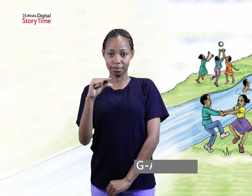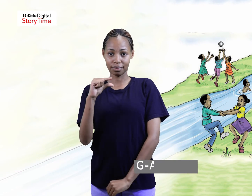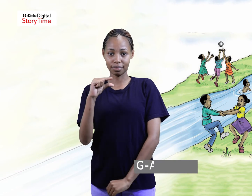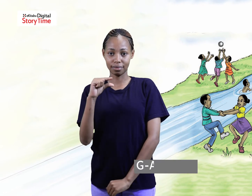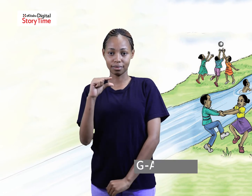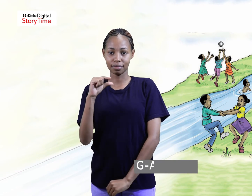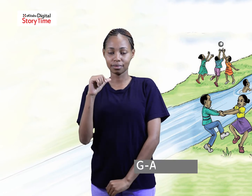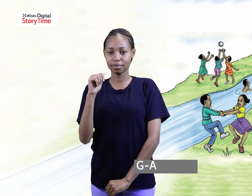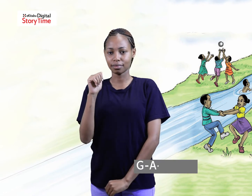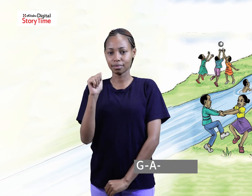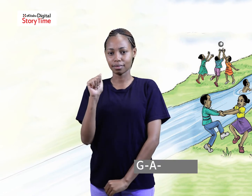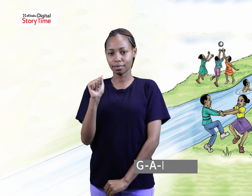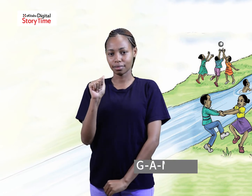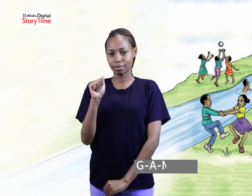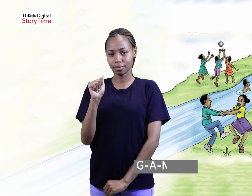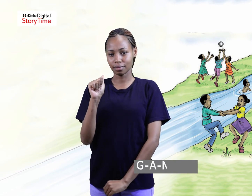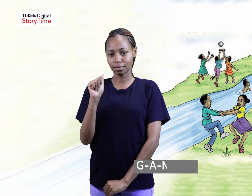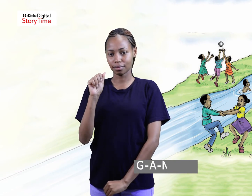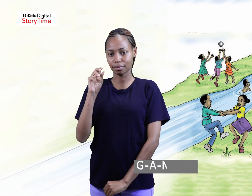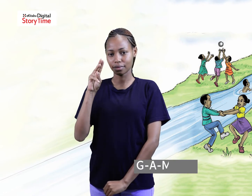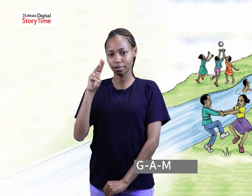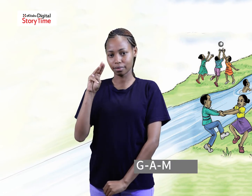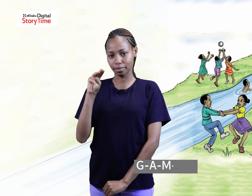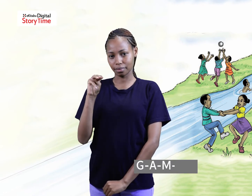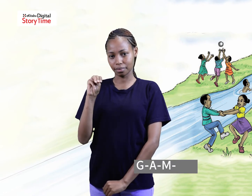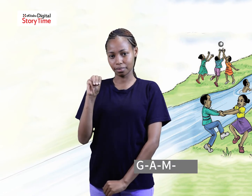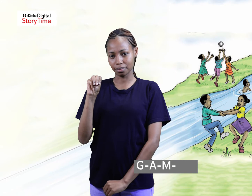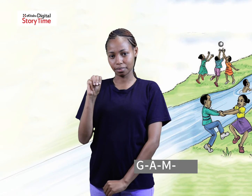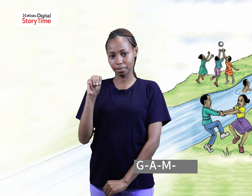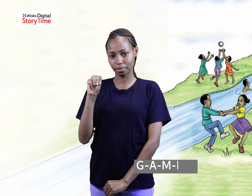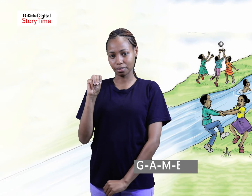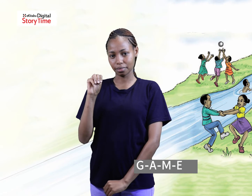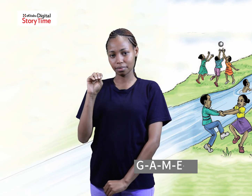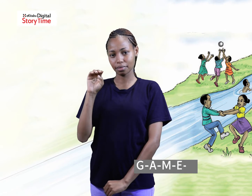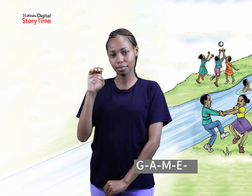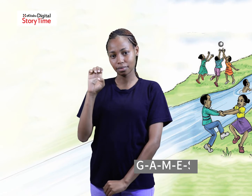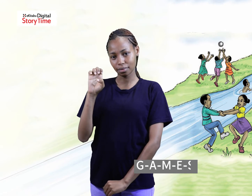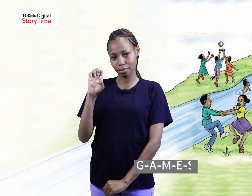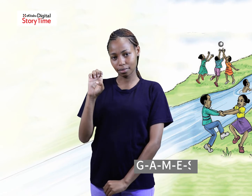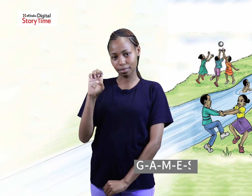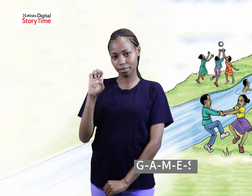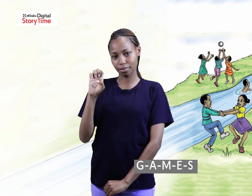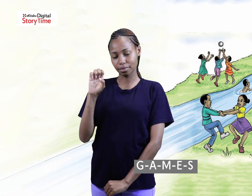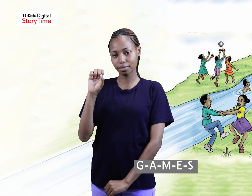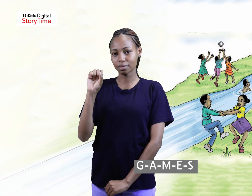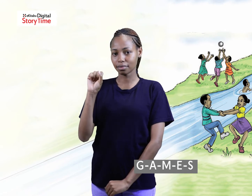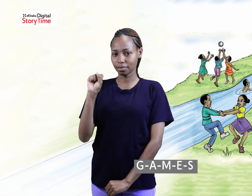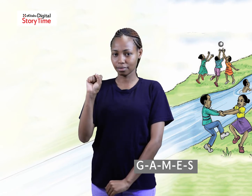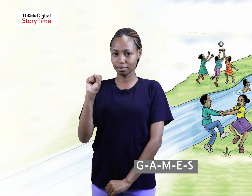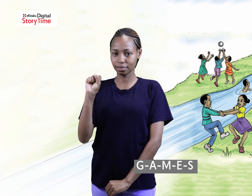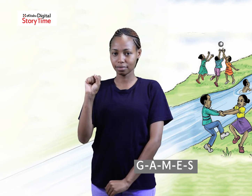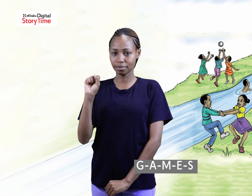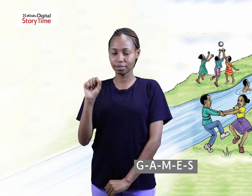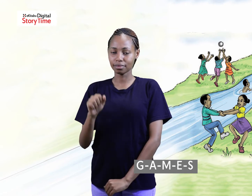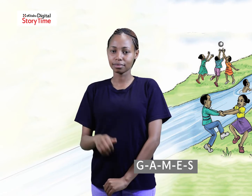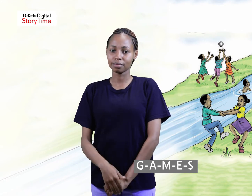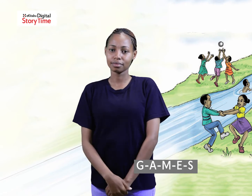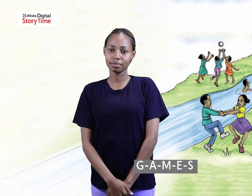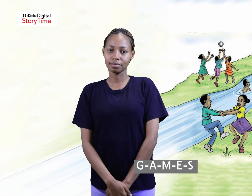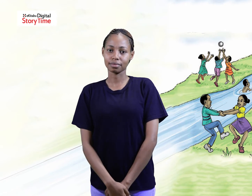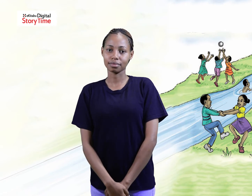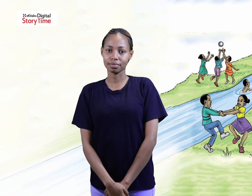g-a-m-e-s